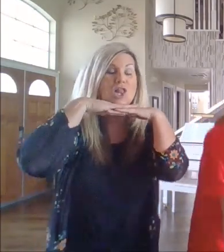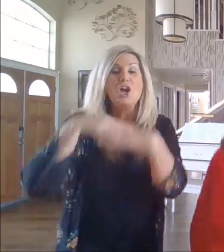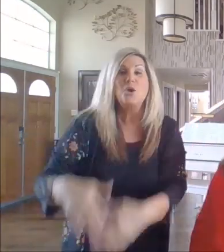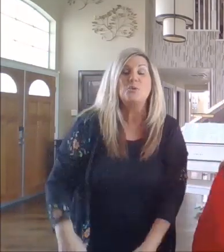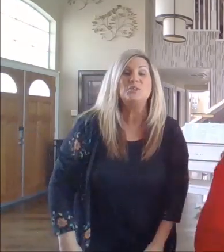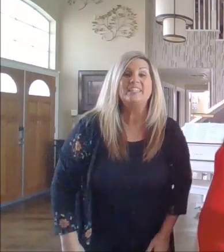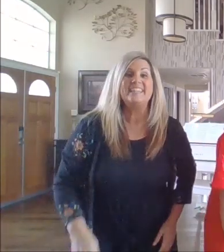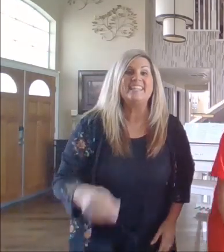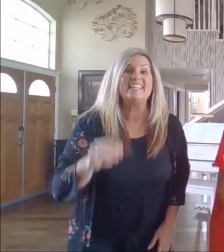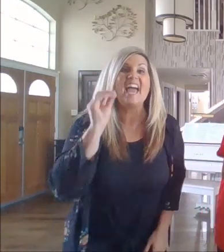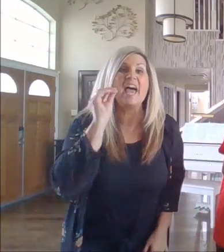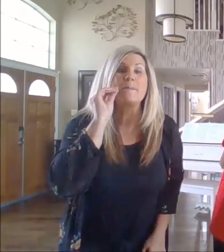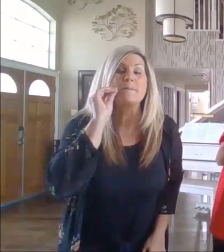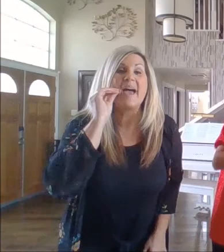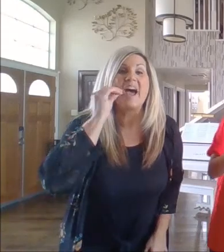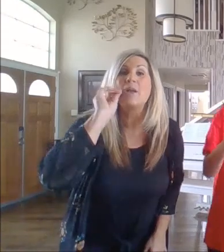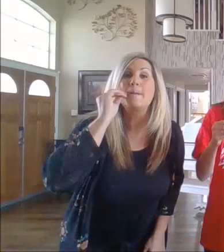Who let the N out?